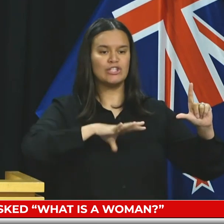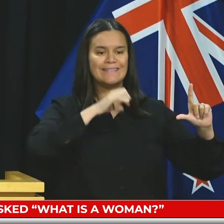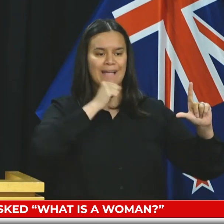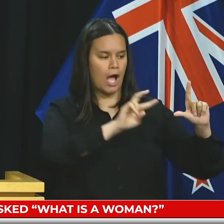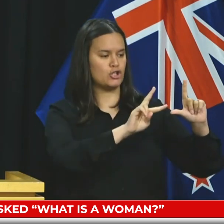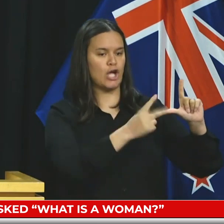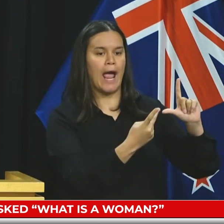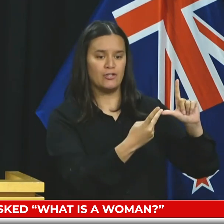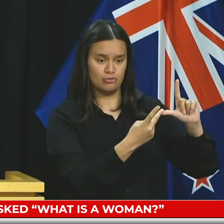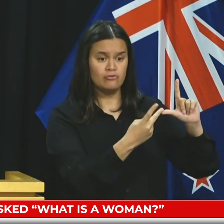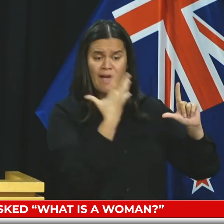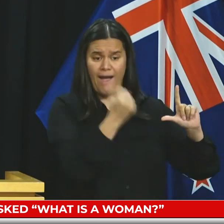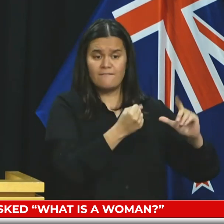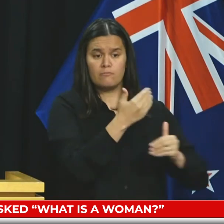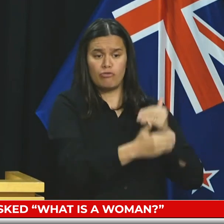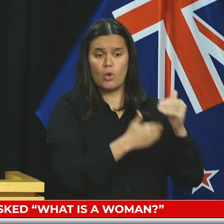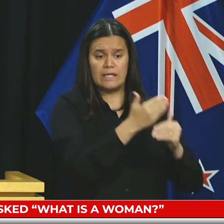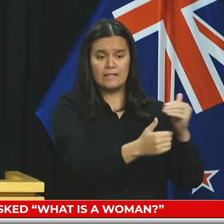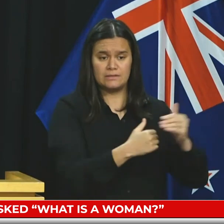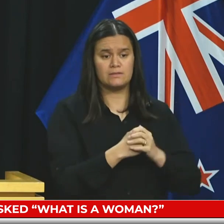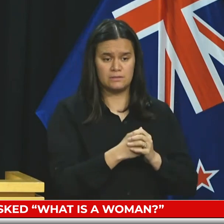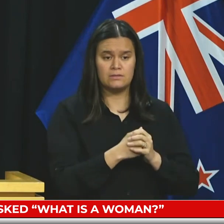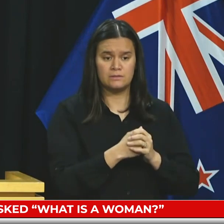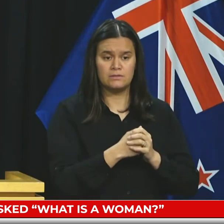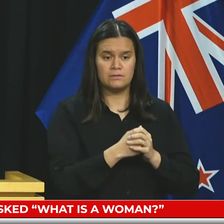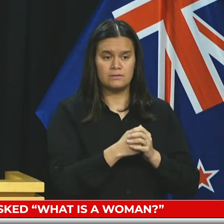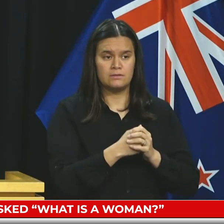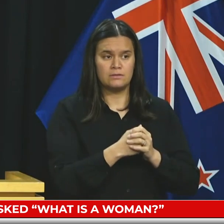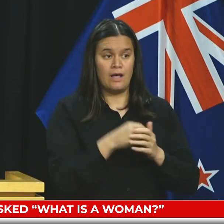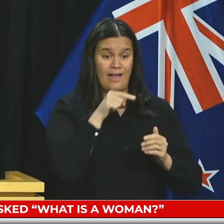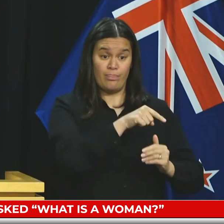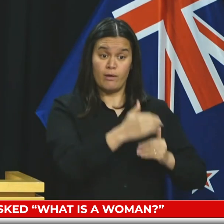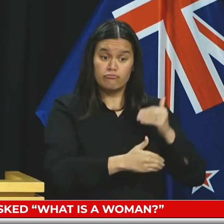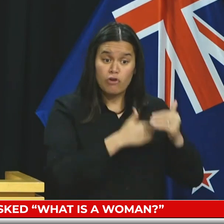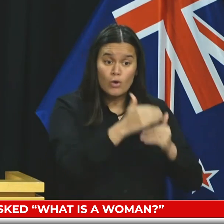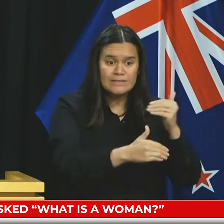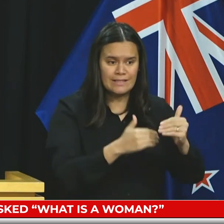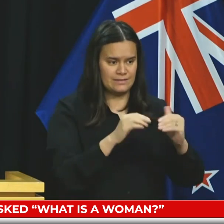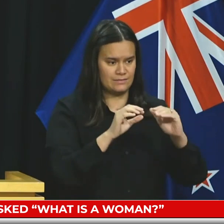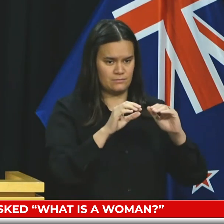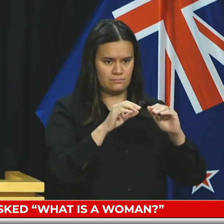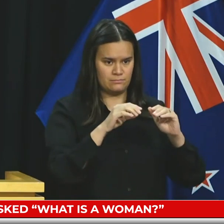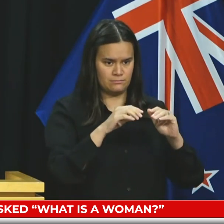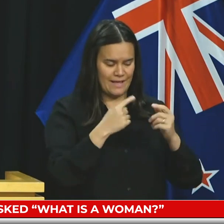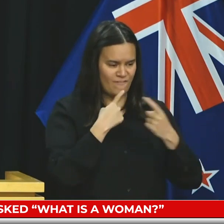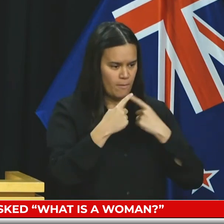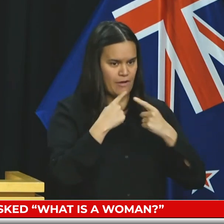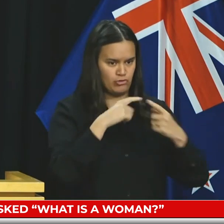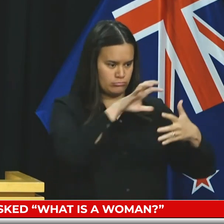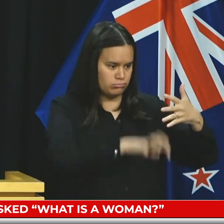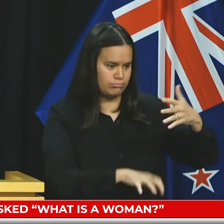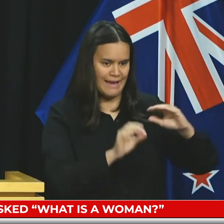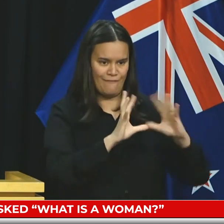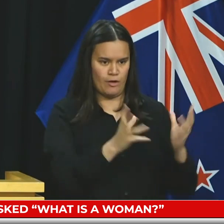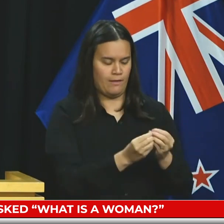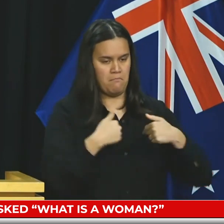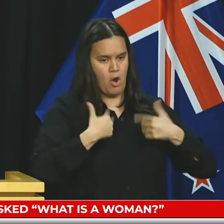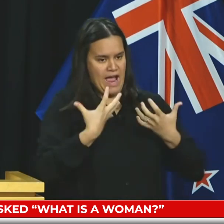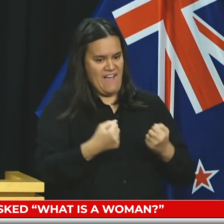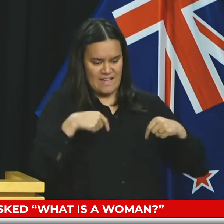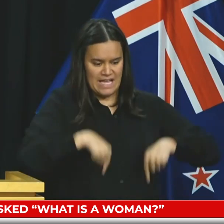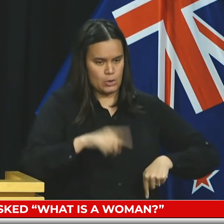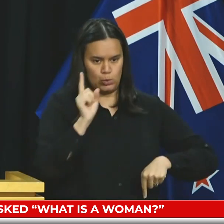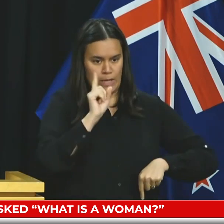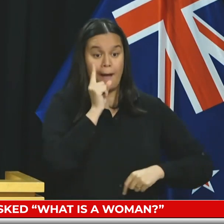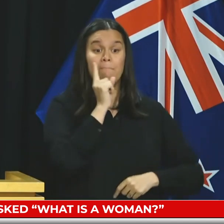go through in order to do that. Um, I haven't got all of the, I haven't got the process chapter and verse in front of me, but it's, it's available. Anybody can look it up and see what